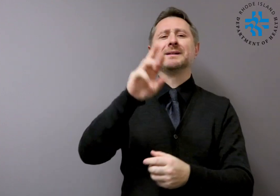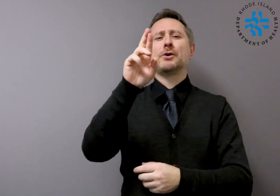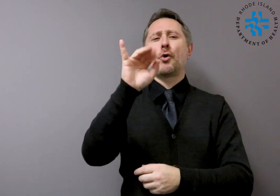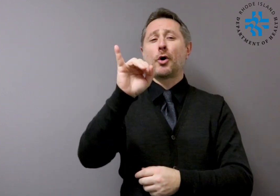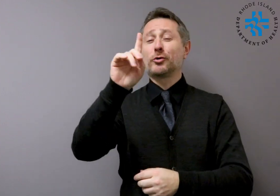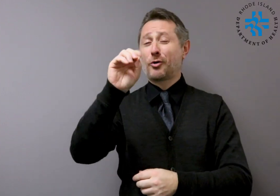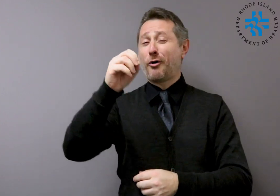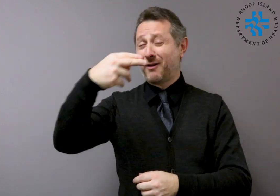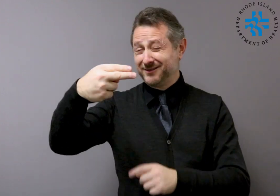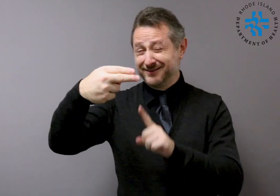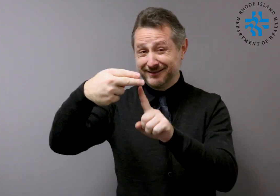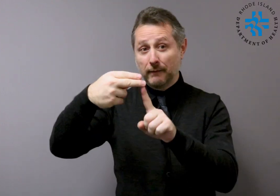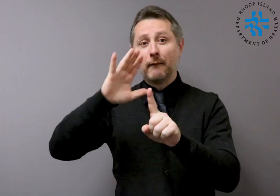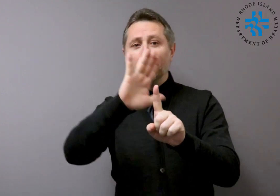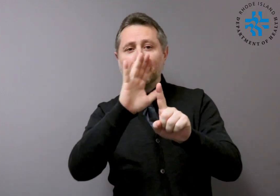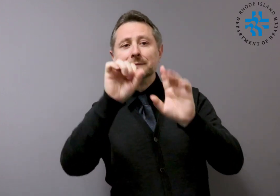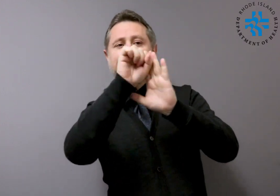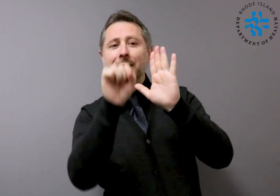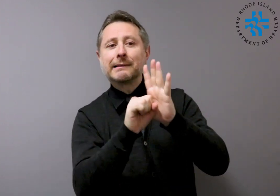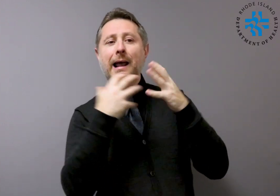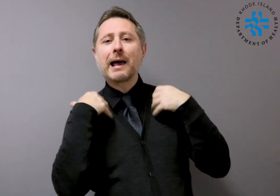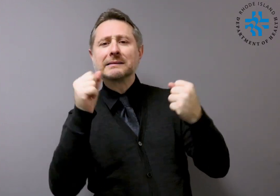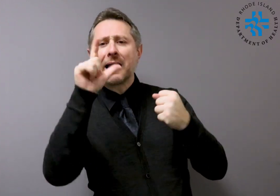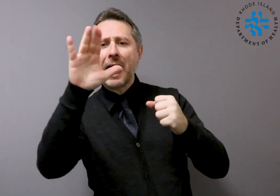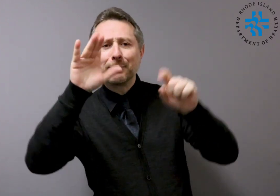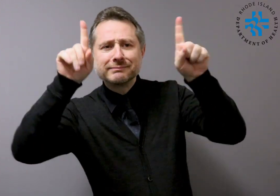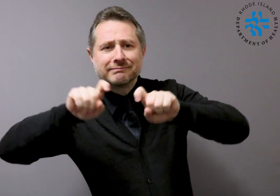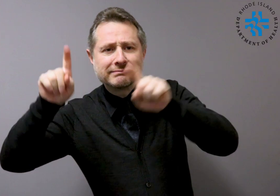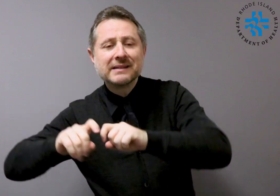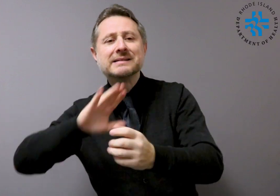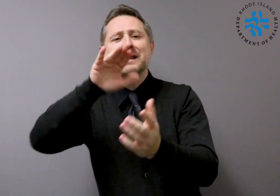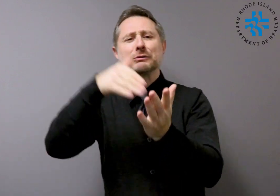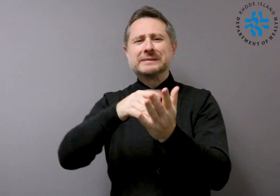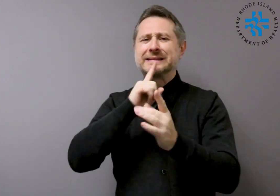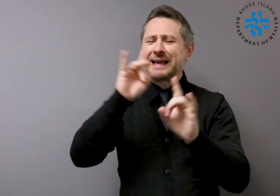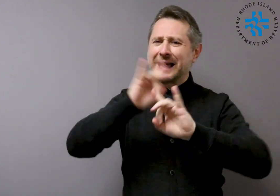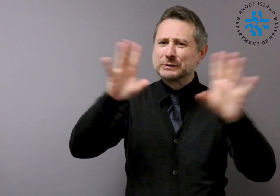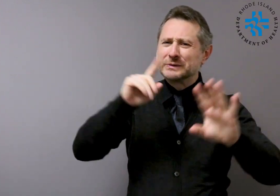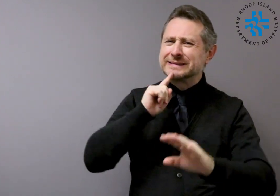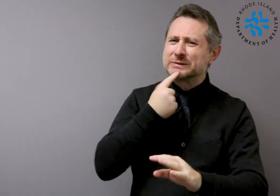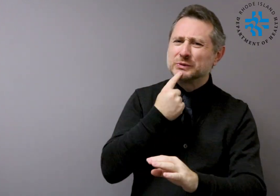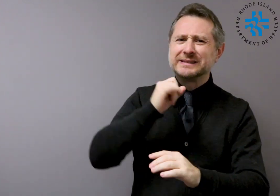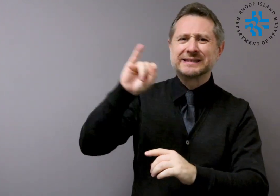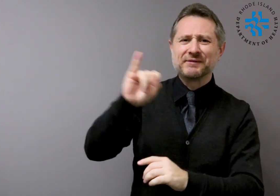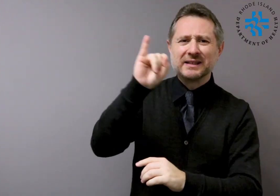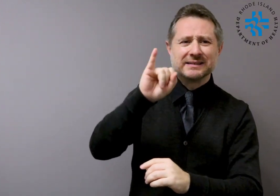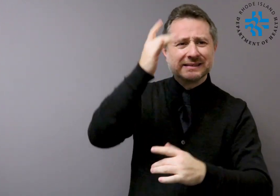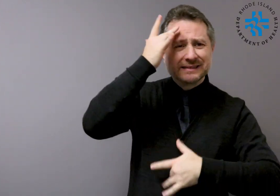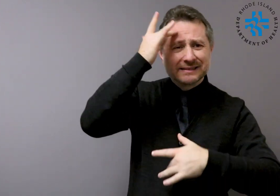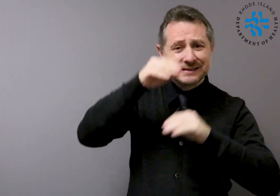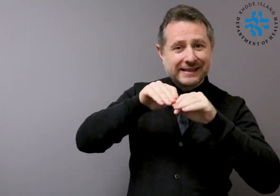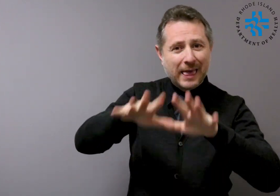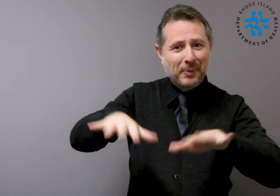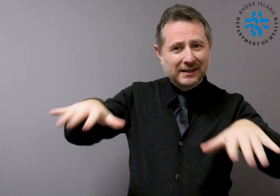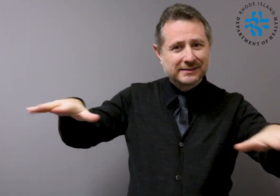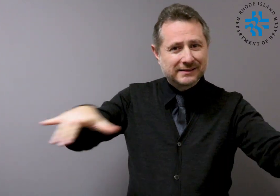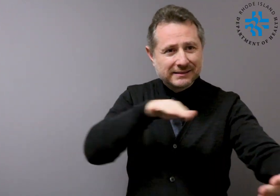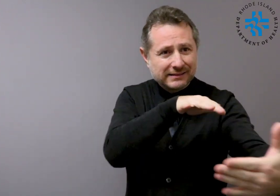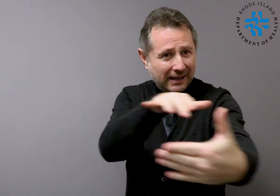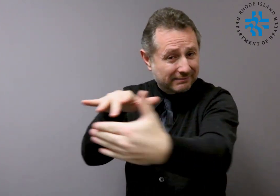IDEAC is a group of infectious disease physicians throughout Rhode Island that provides guidance to R-I-D-O-H leadership on emerging